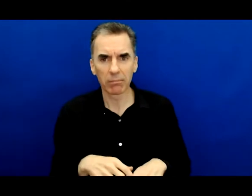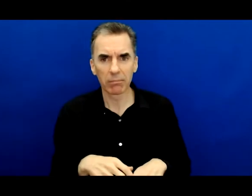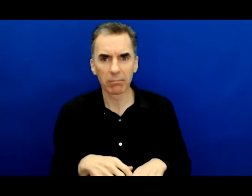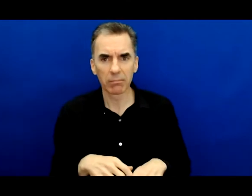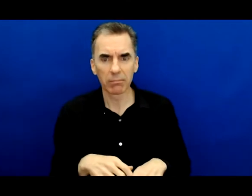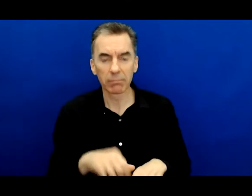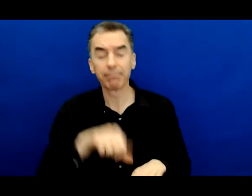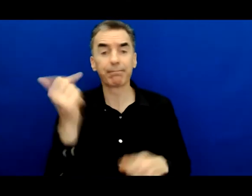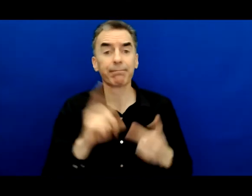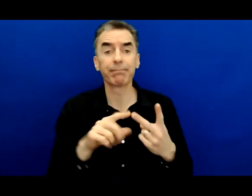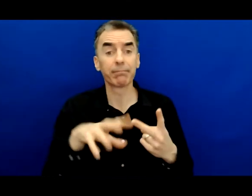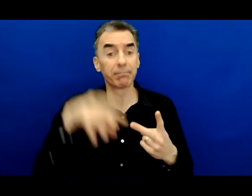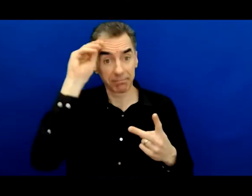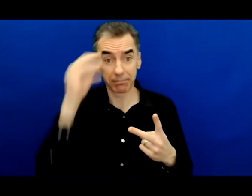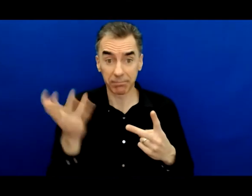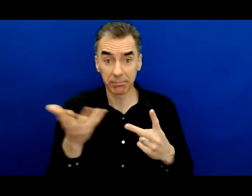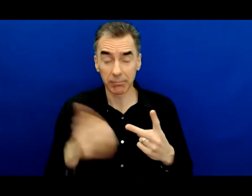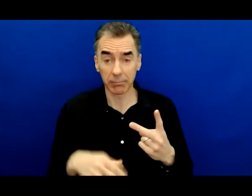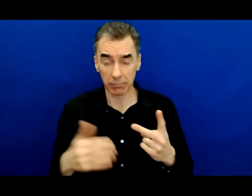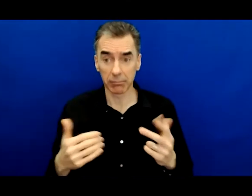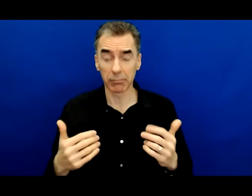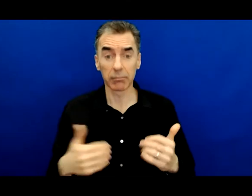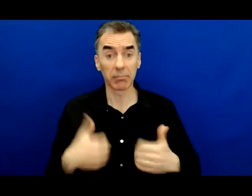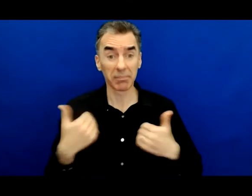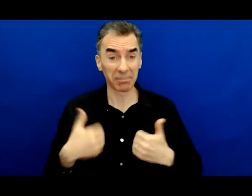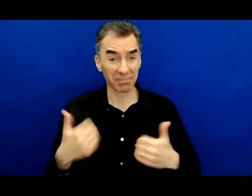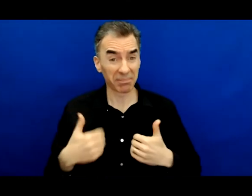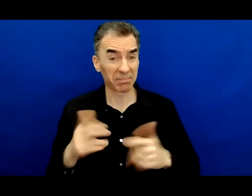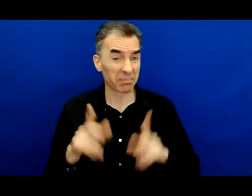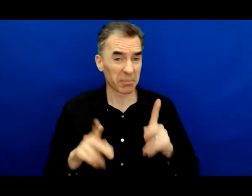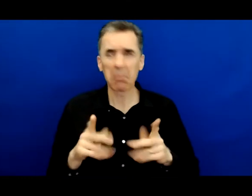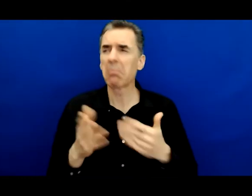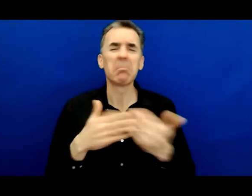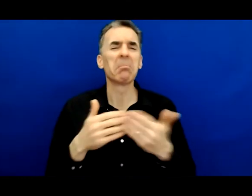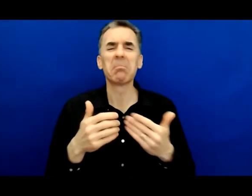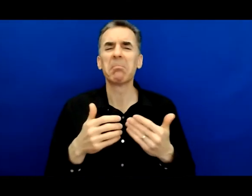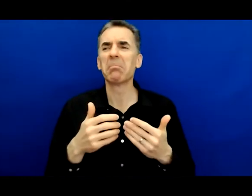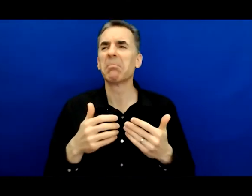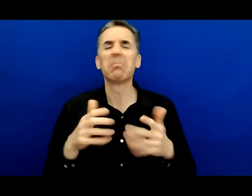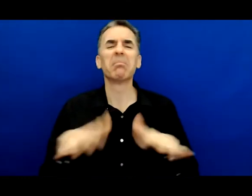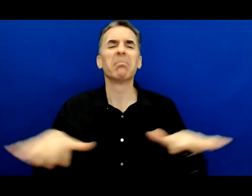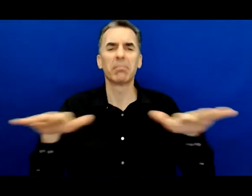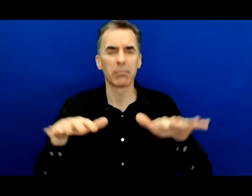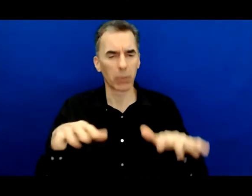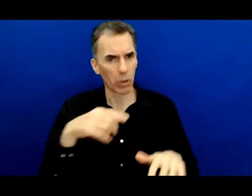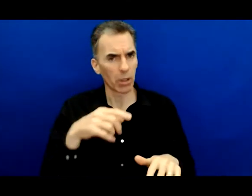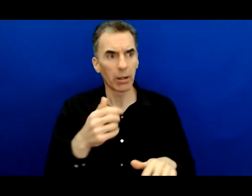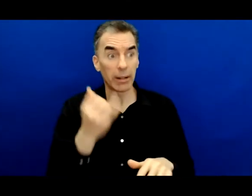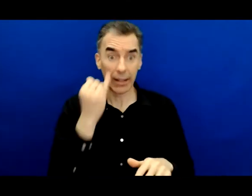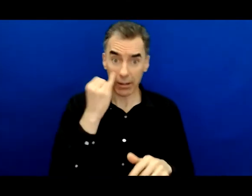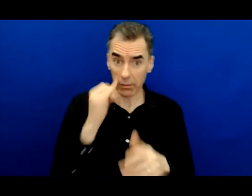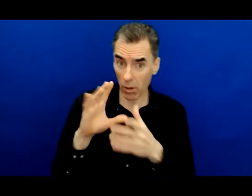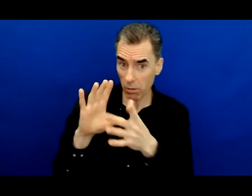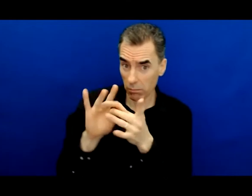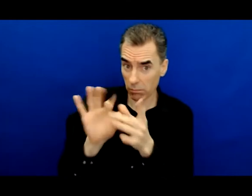The other thing it taught me is that particularly with young people, but with all human beings, there's always a chance to plant a seed that grows into a tree that you may